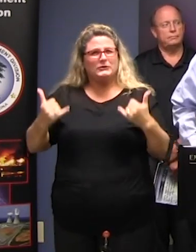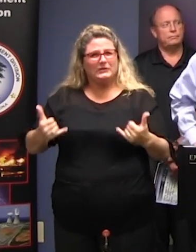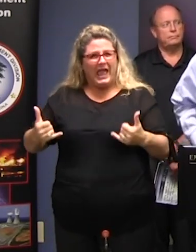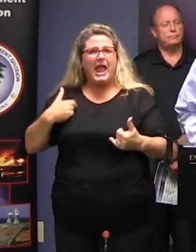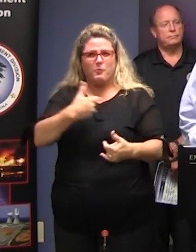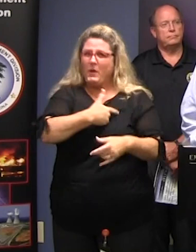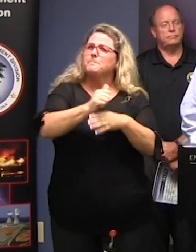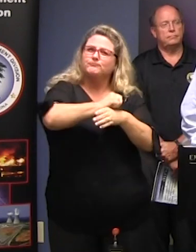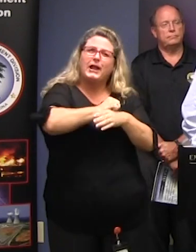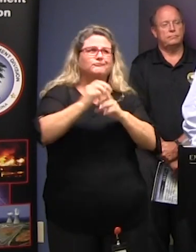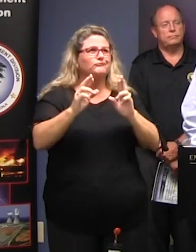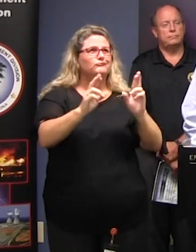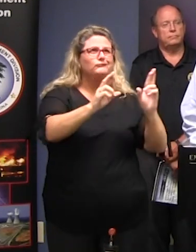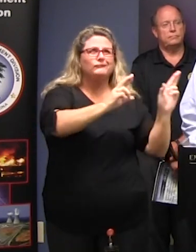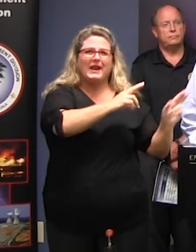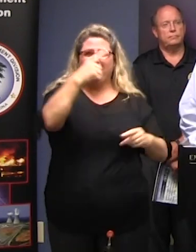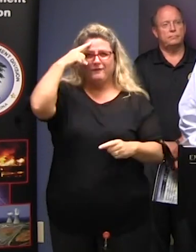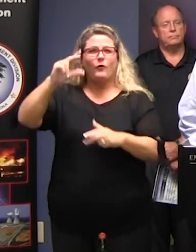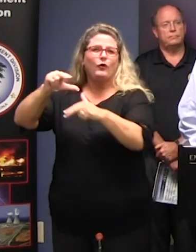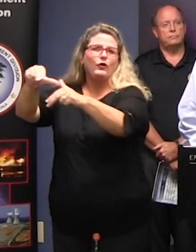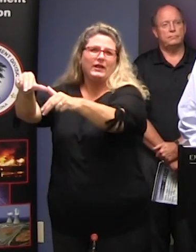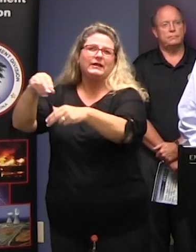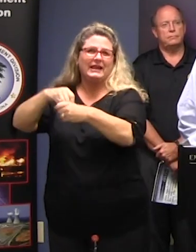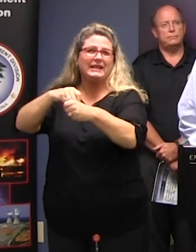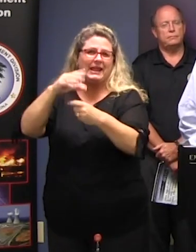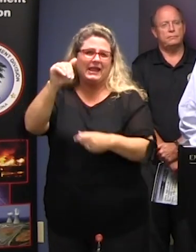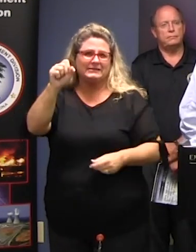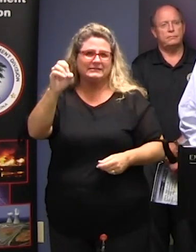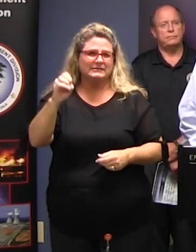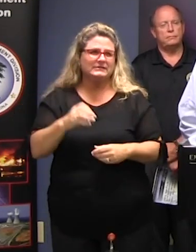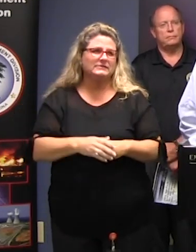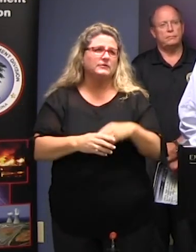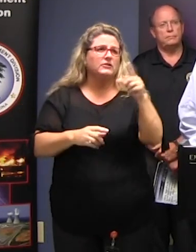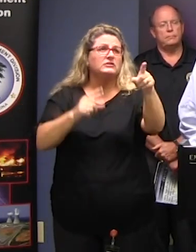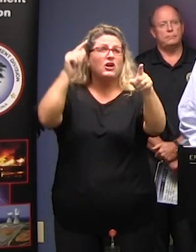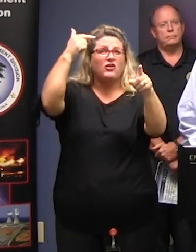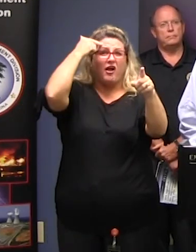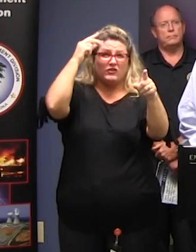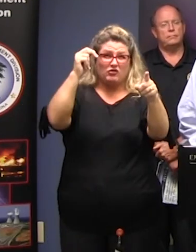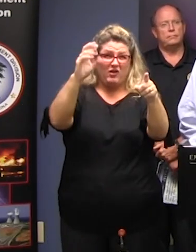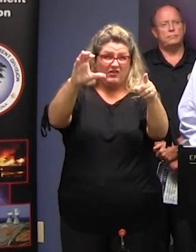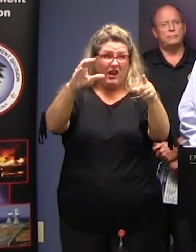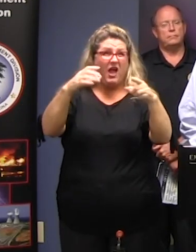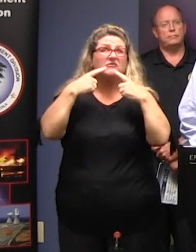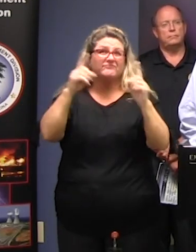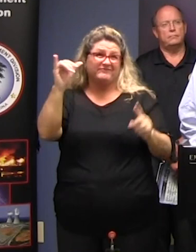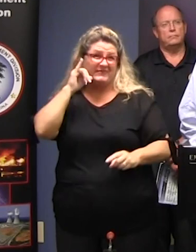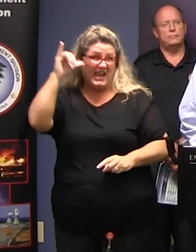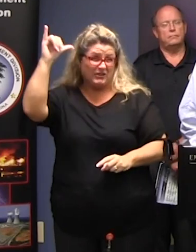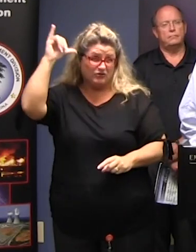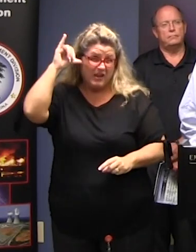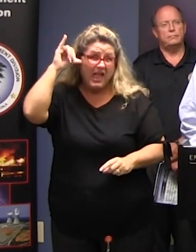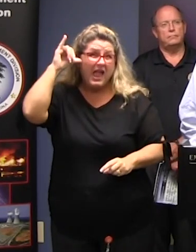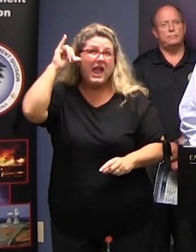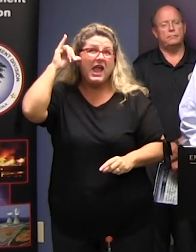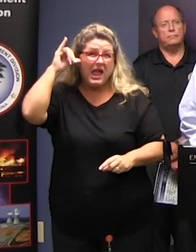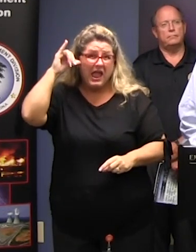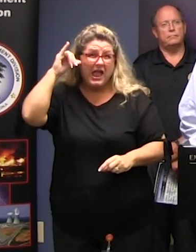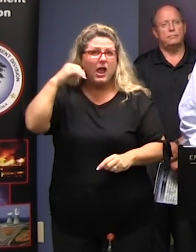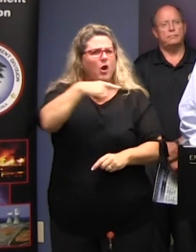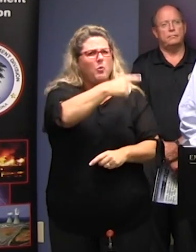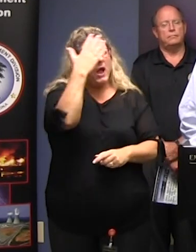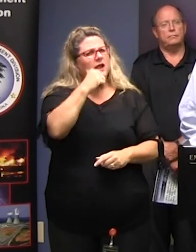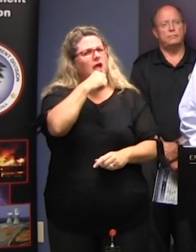of our people to get ready just in case it does come Governor the governor of north carolina issued one yesterday. Yes, sir. Is there any reason it wasn't done